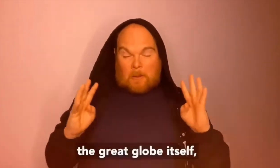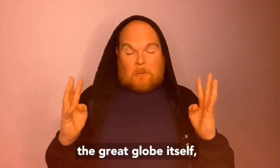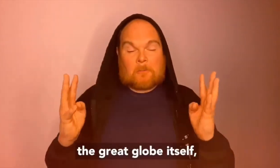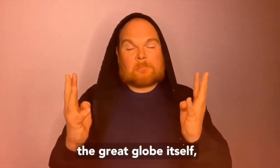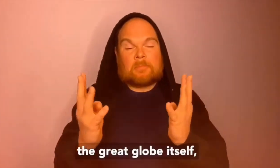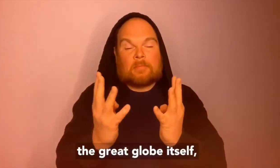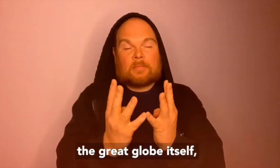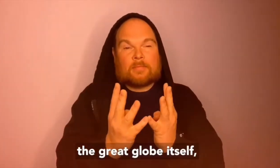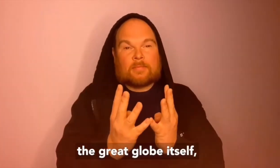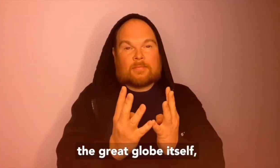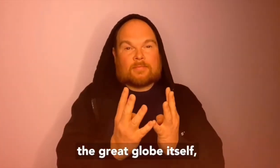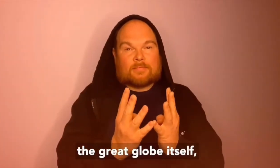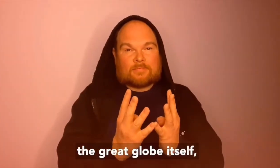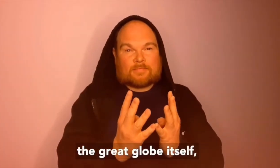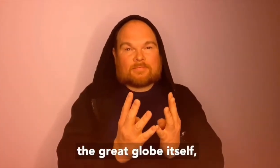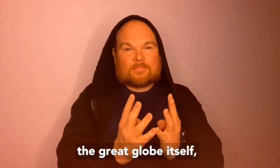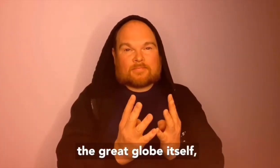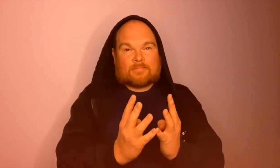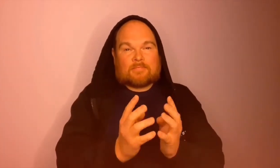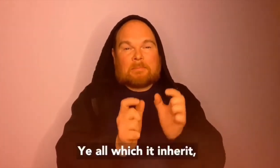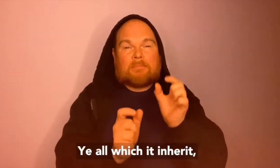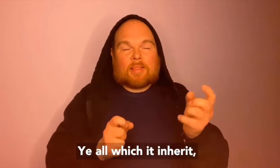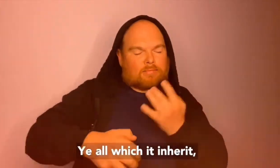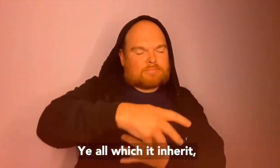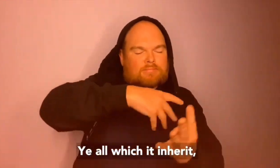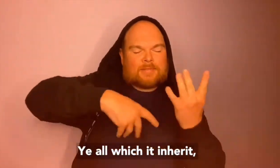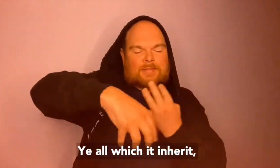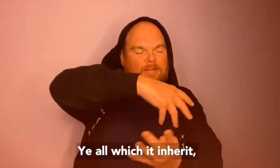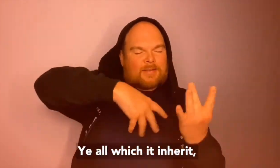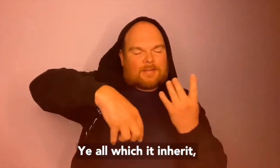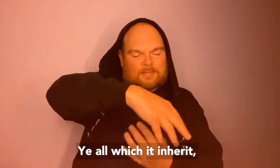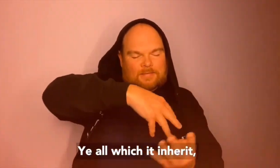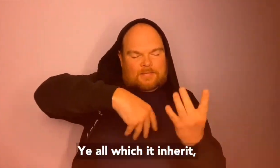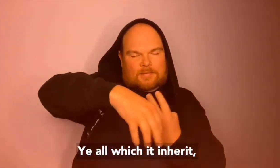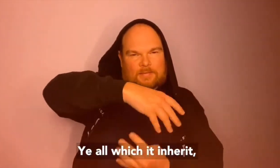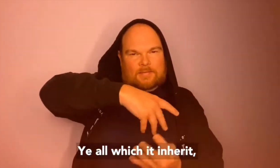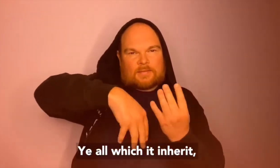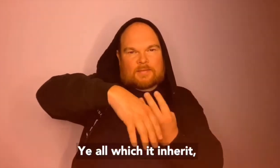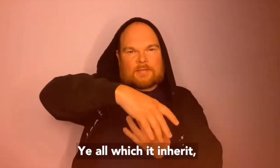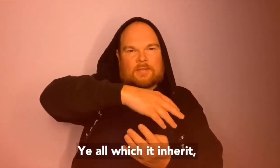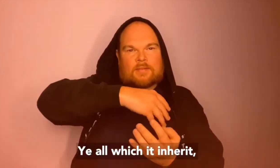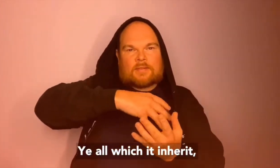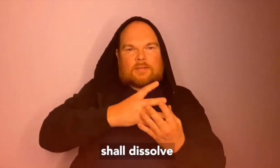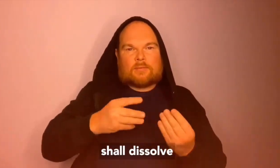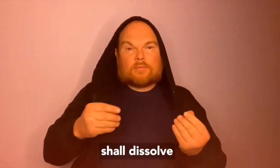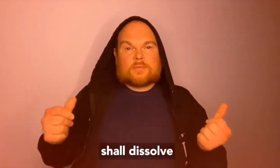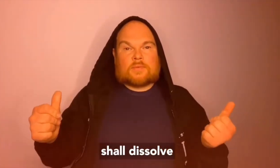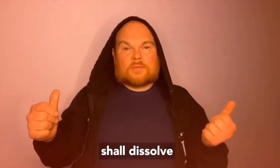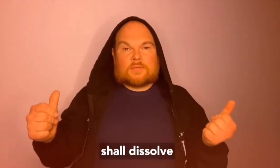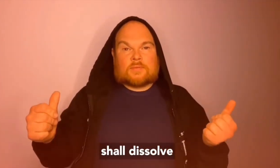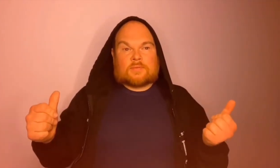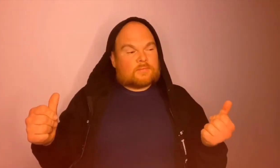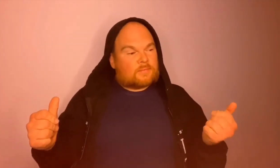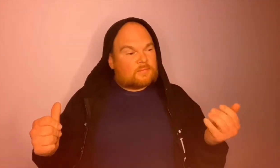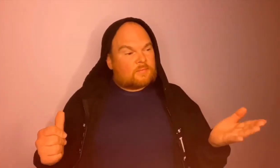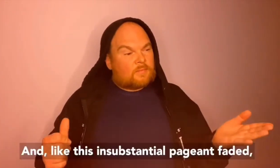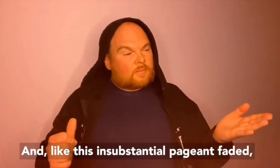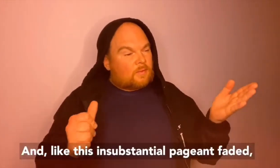globe itself yea all which it inherit shall dissolve and like